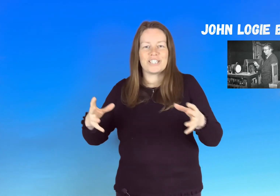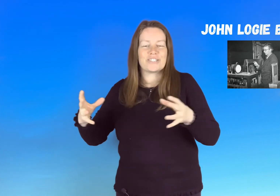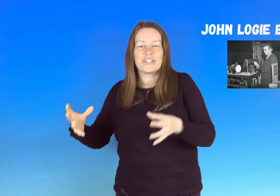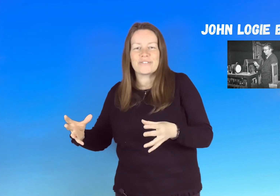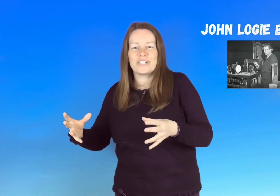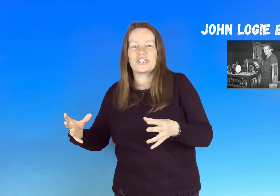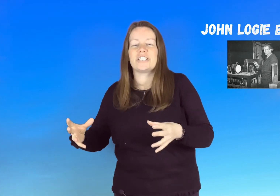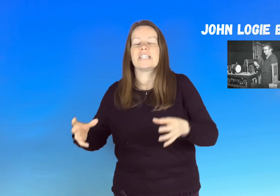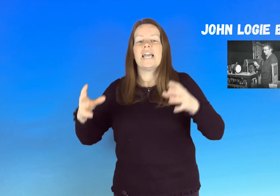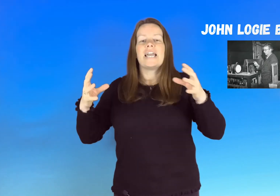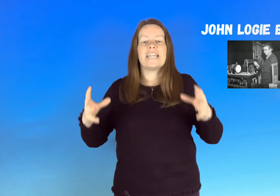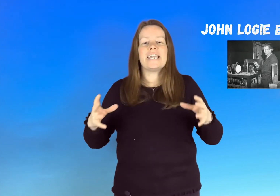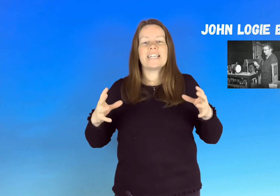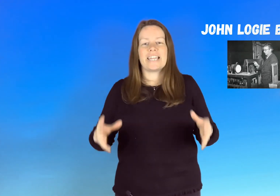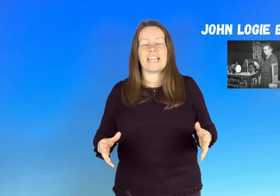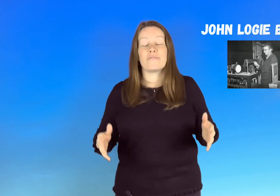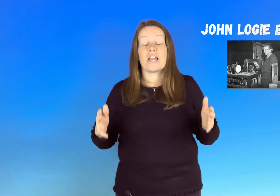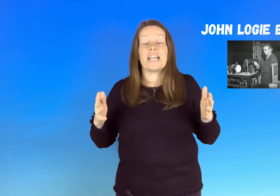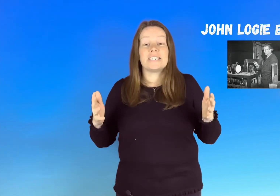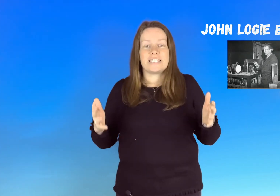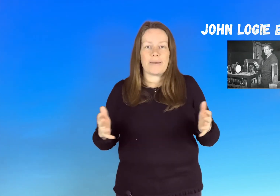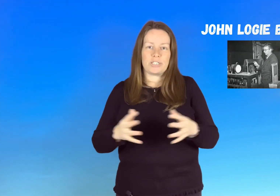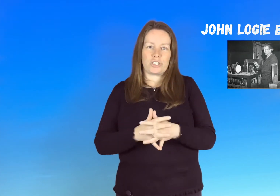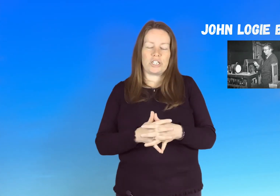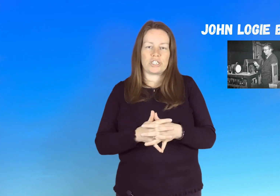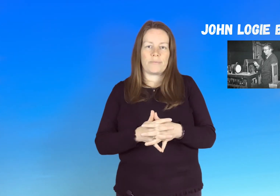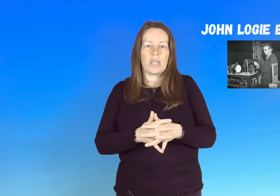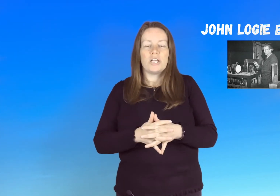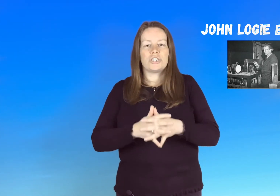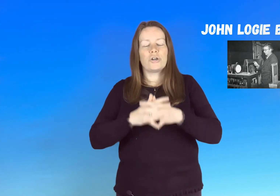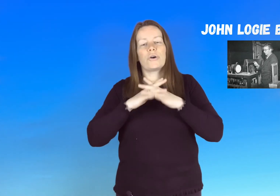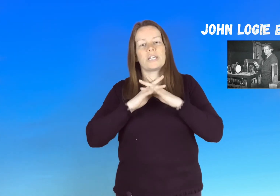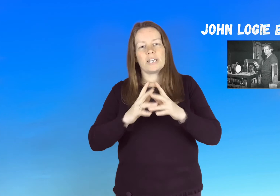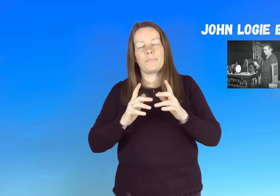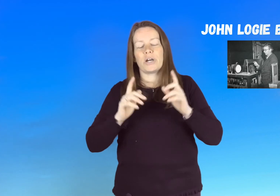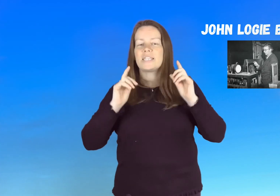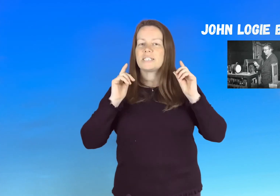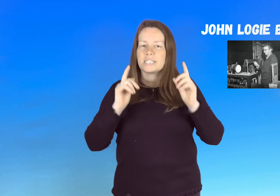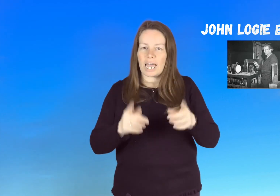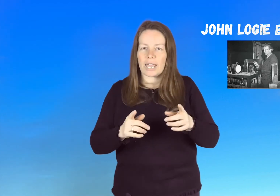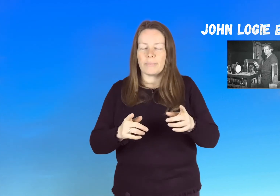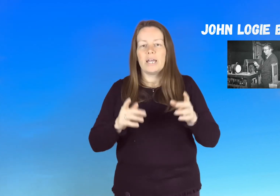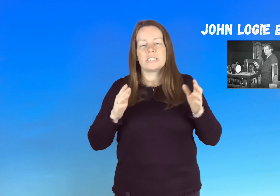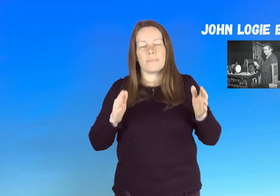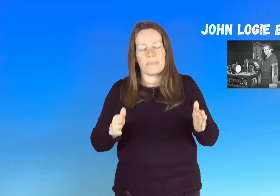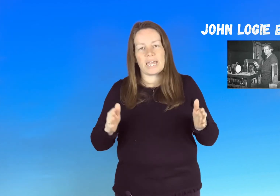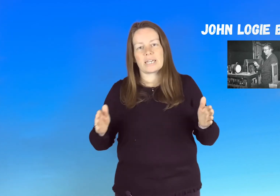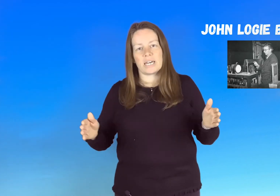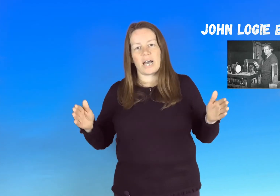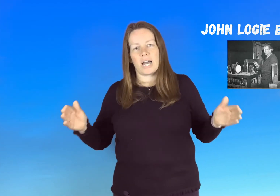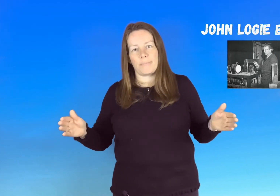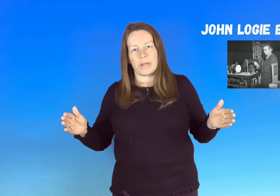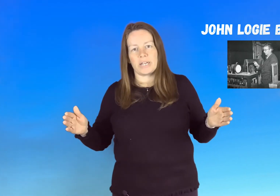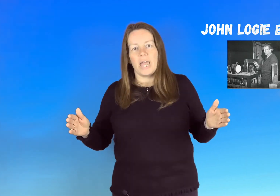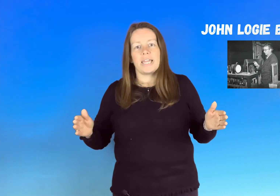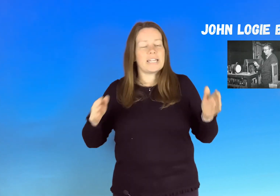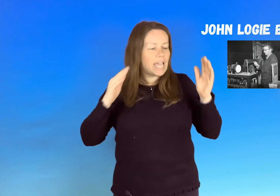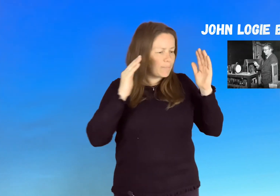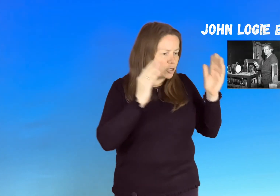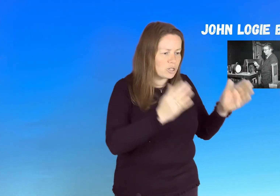and oxford street he gave his demonstration do you know he put in the time to make that happen he kept on